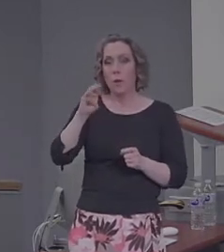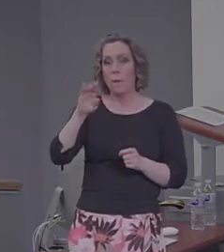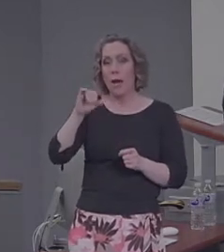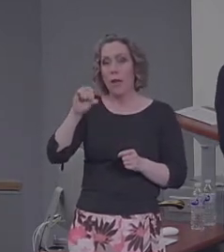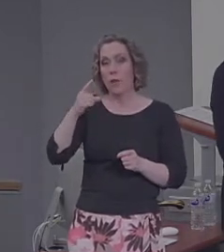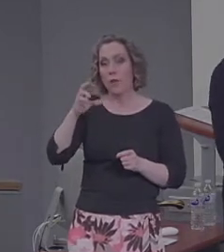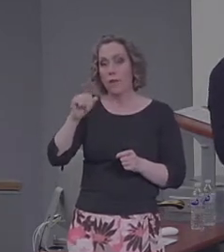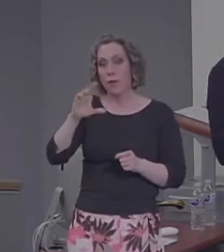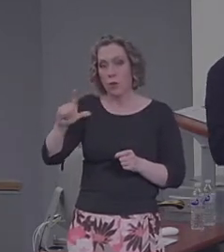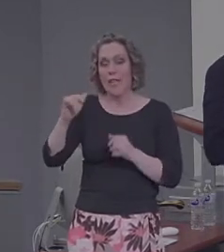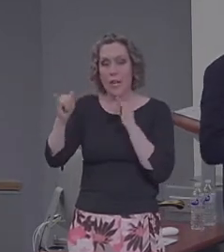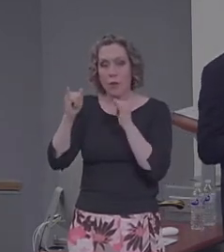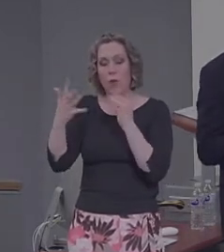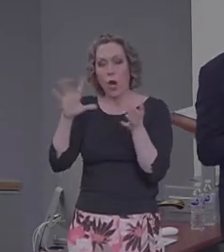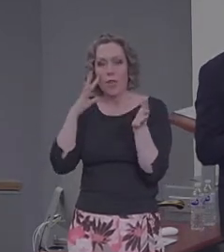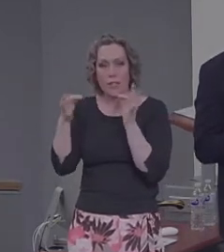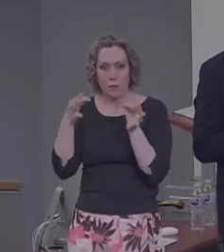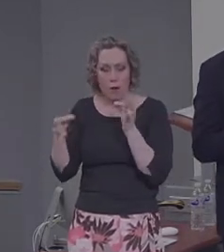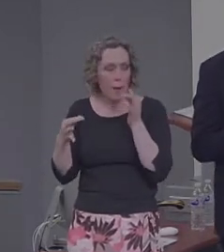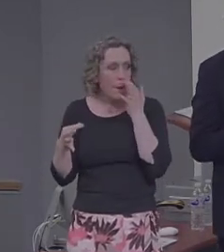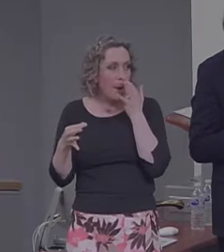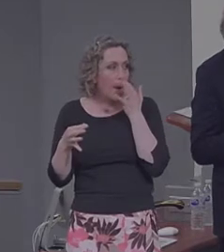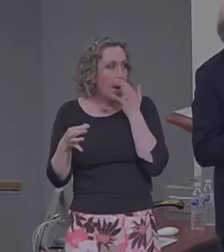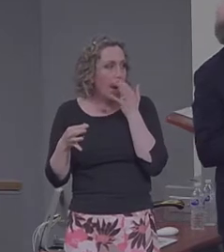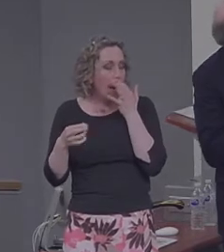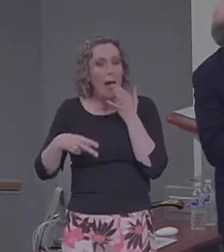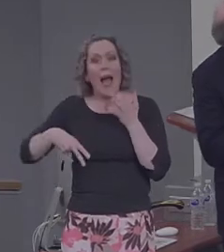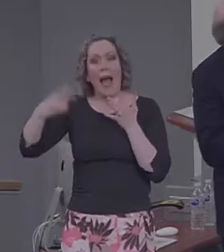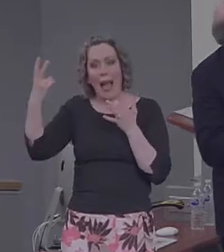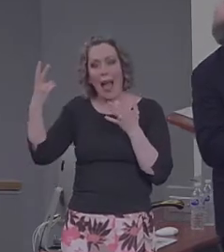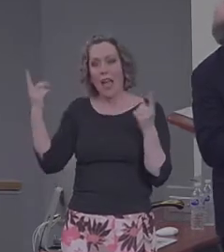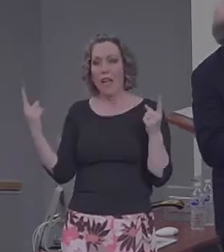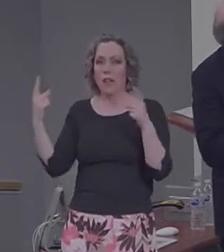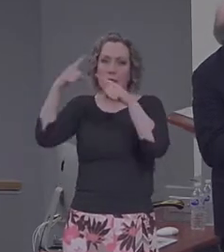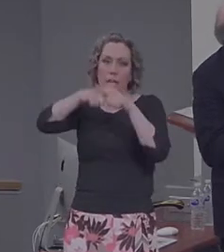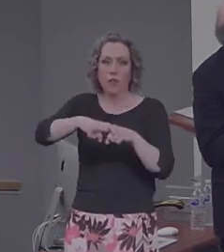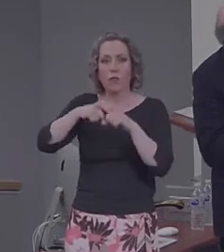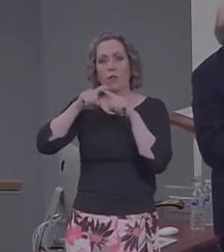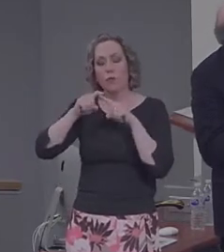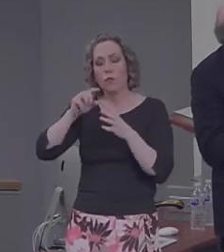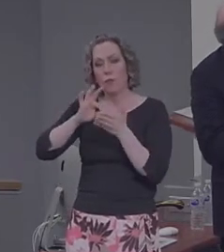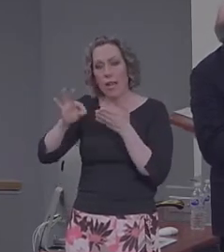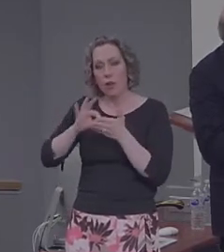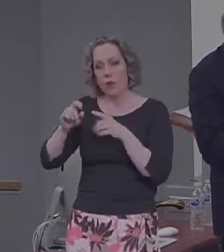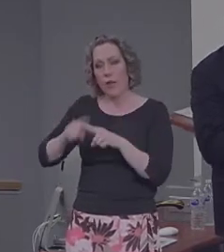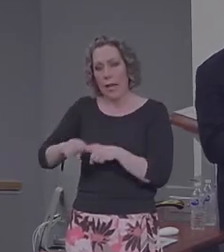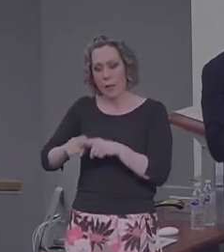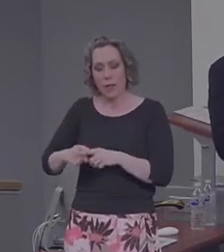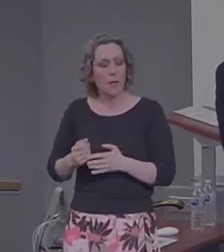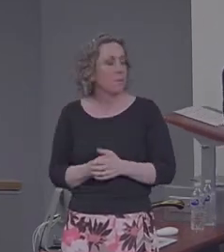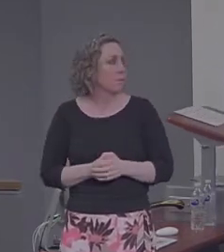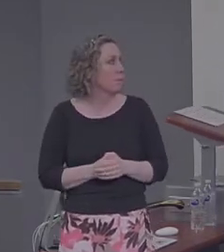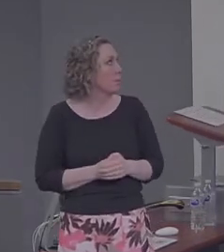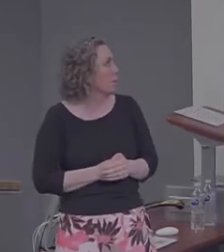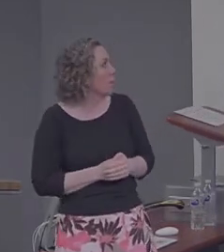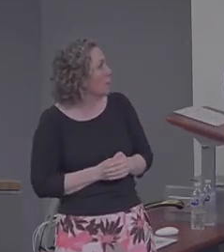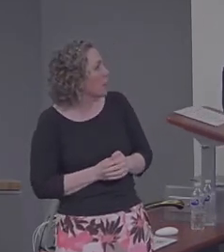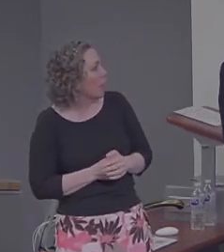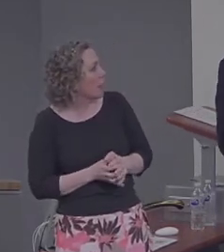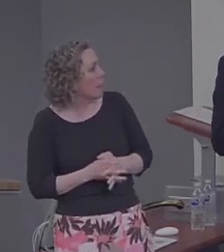already. And you get high inter-rater reliability. So what happens? Well, if